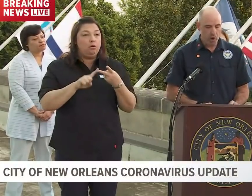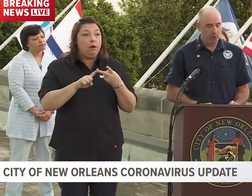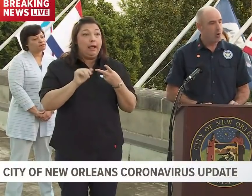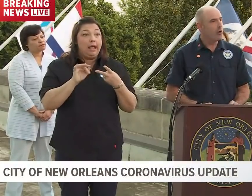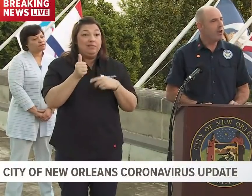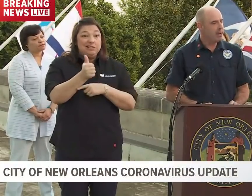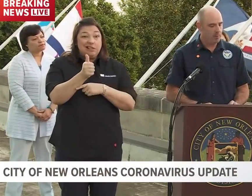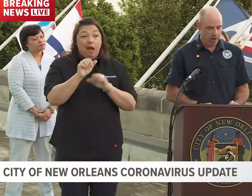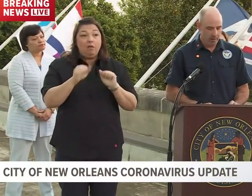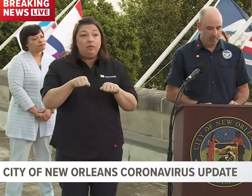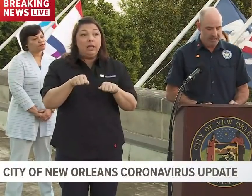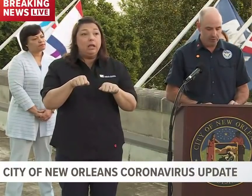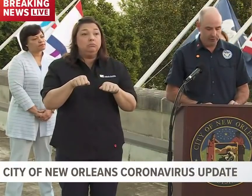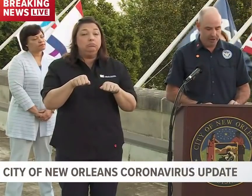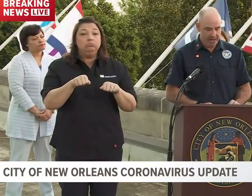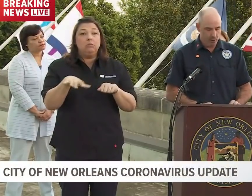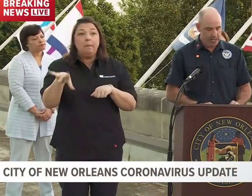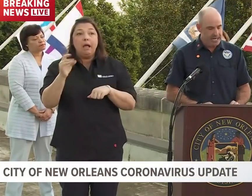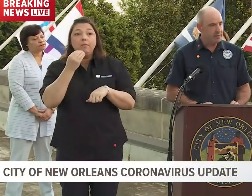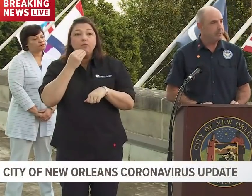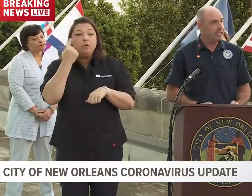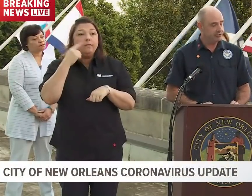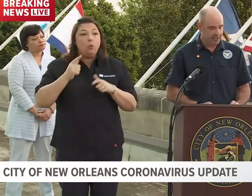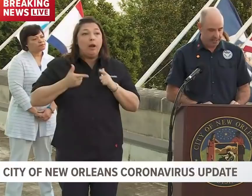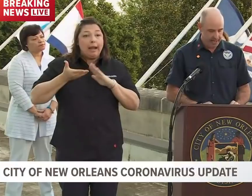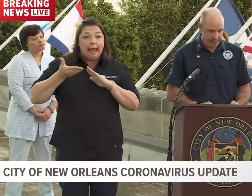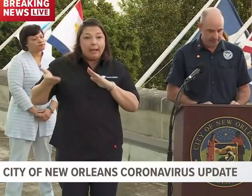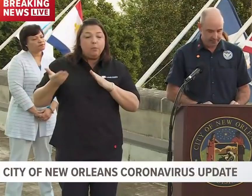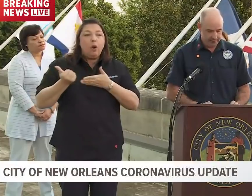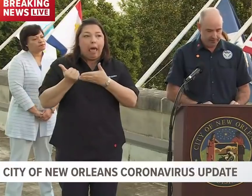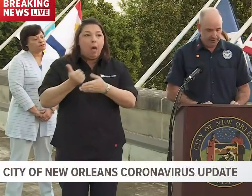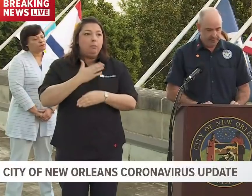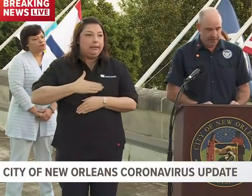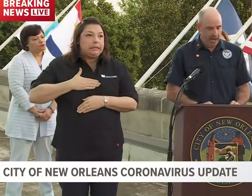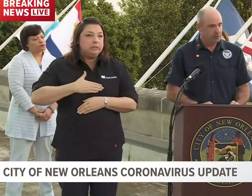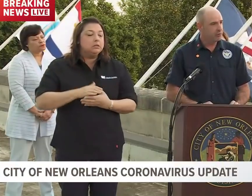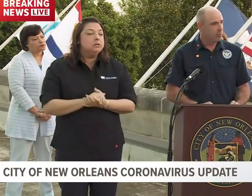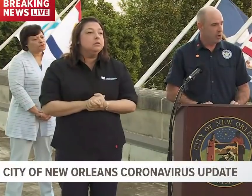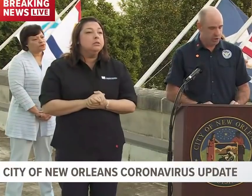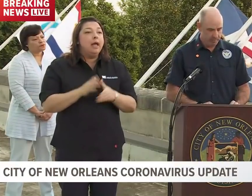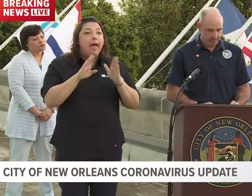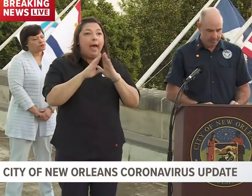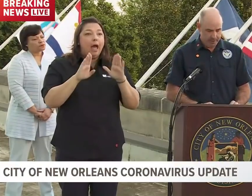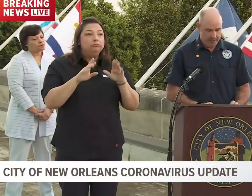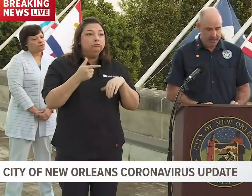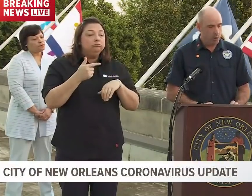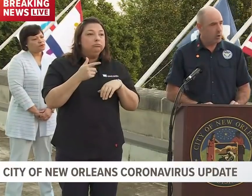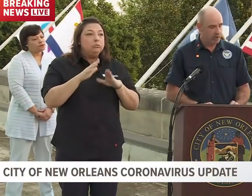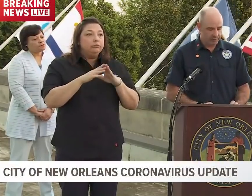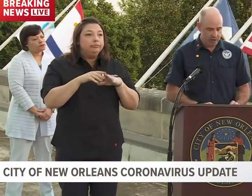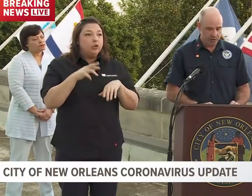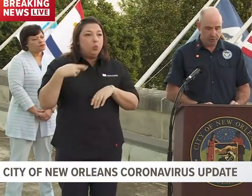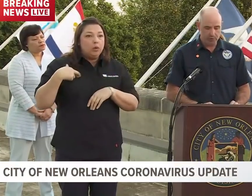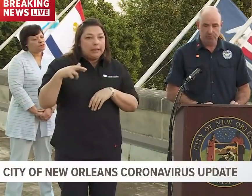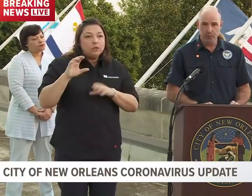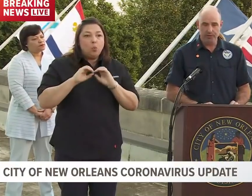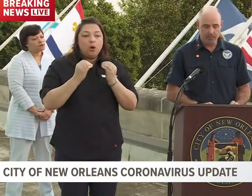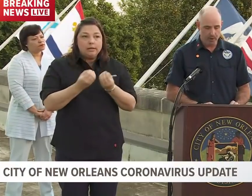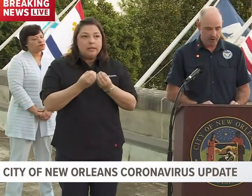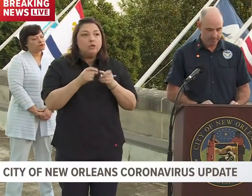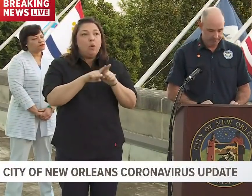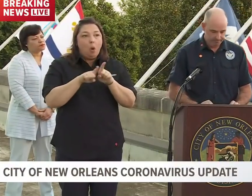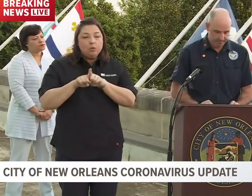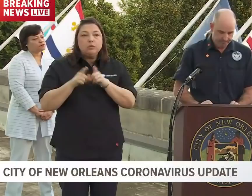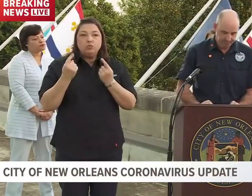grocery run or order a neighbor, a meal for a neighbor in need, please lend a hand. Houses of worship and neighborhood organizations are also doing